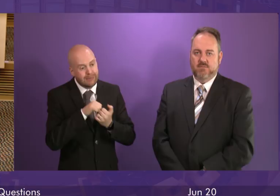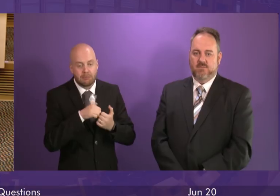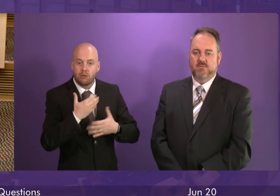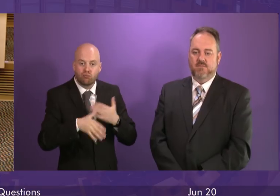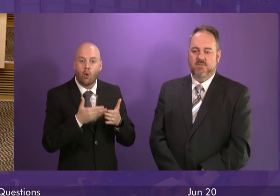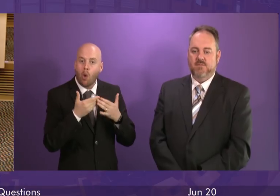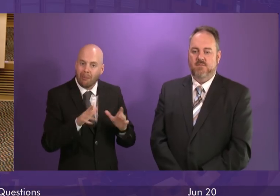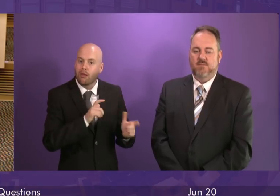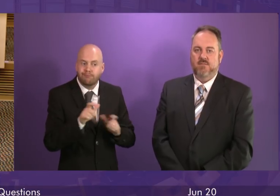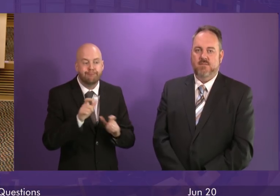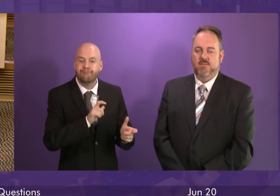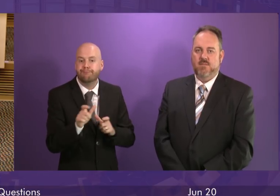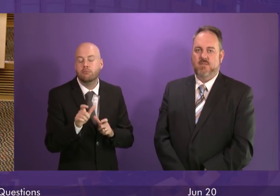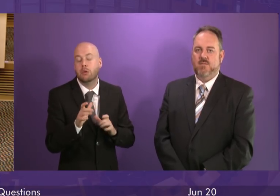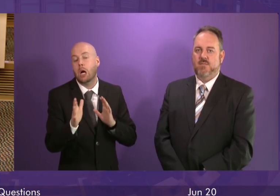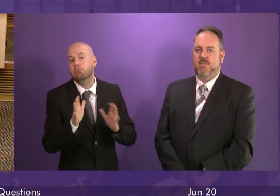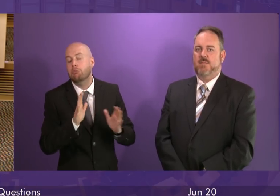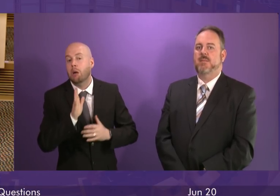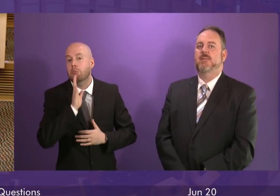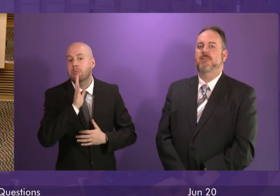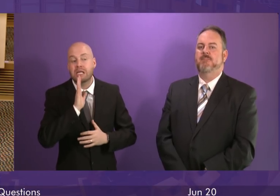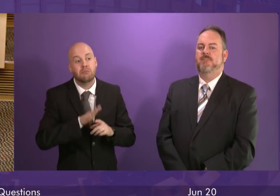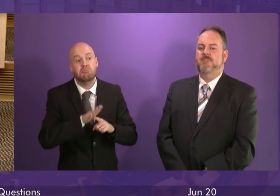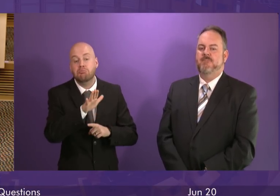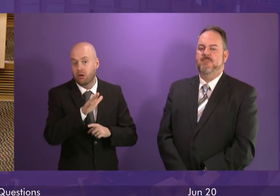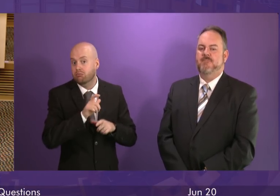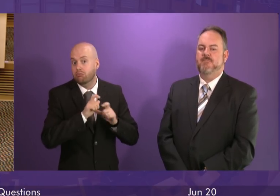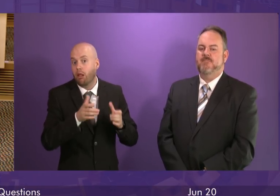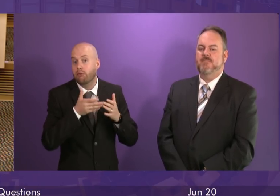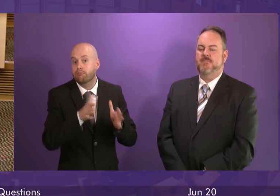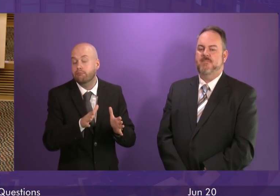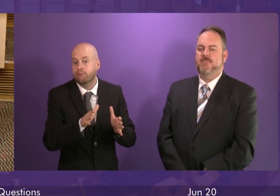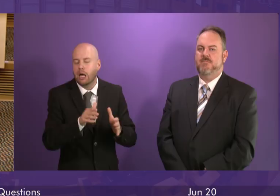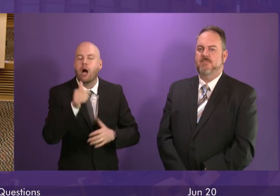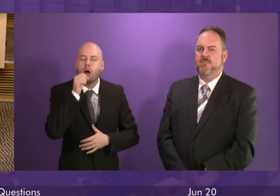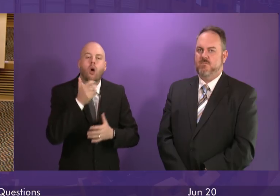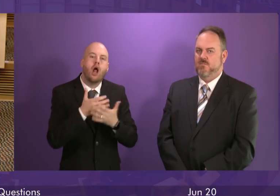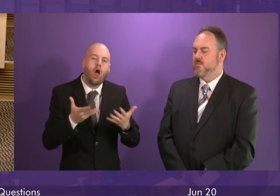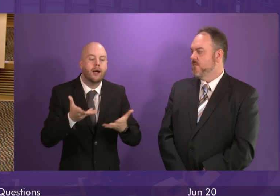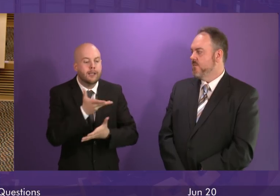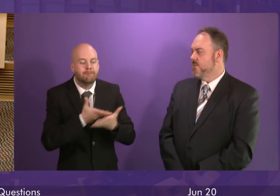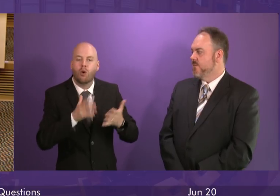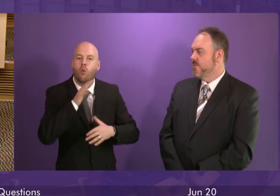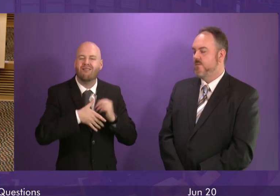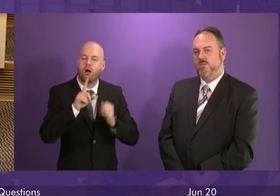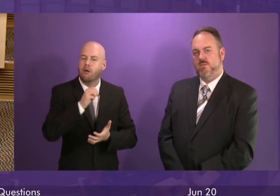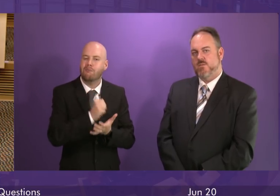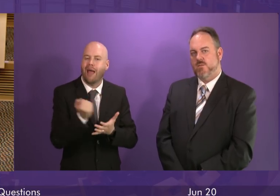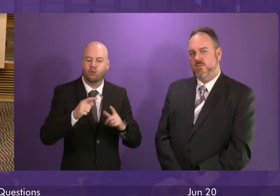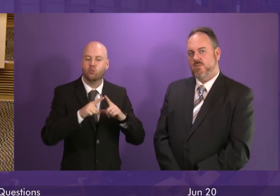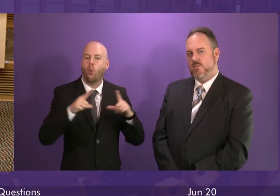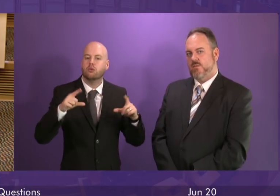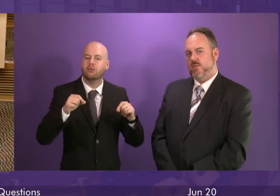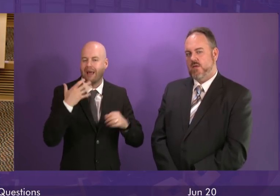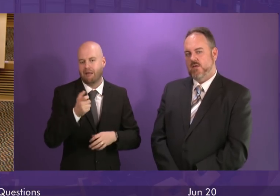make the changes that they've announced in terms of the Clydesdale bank bank notes the branding there can continue for the future